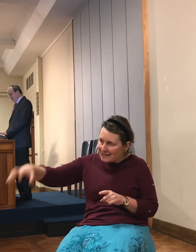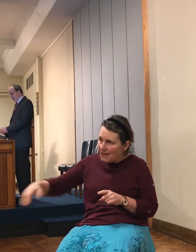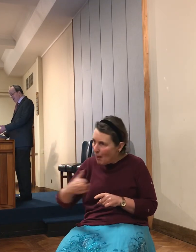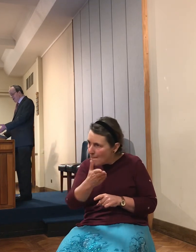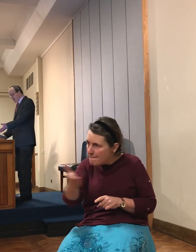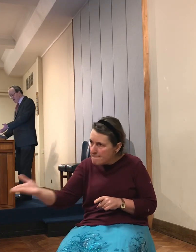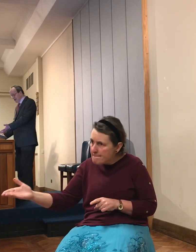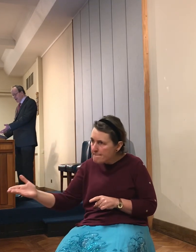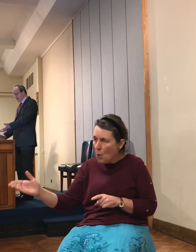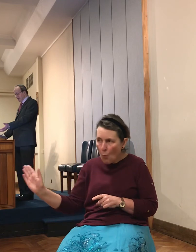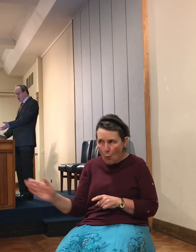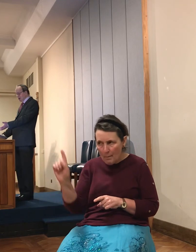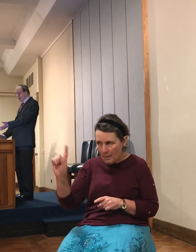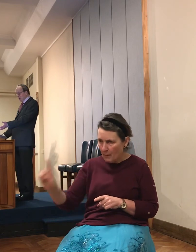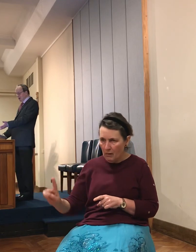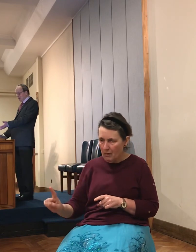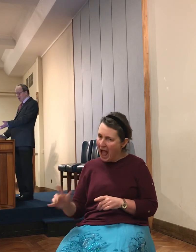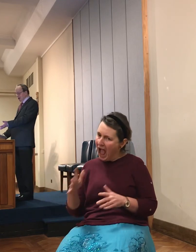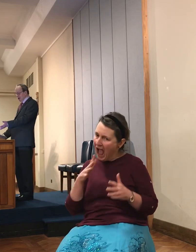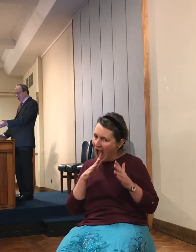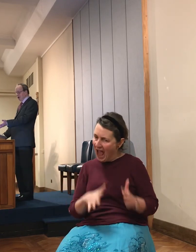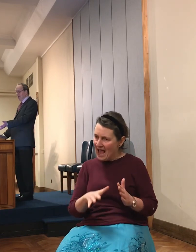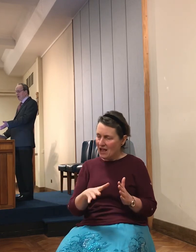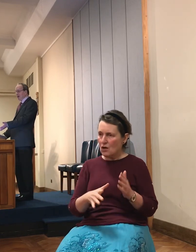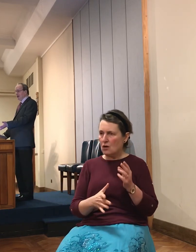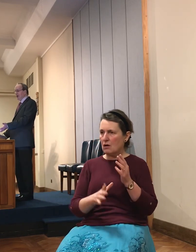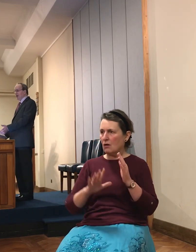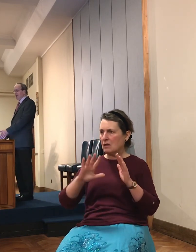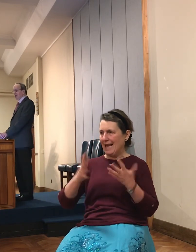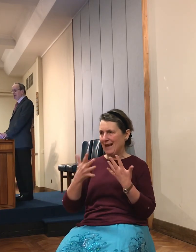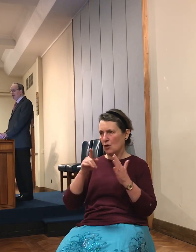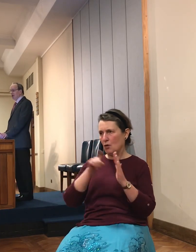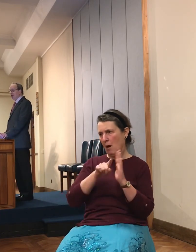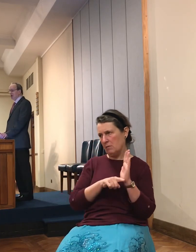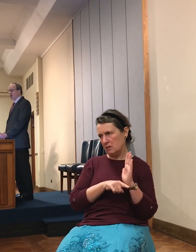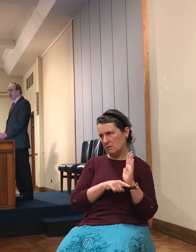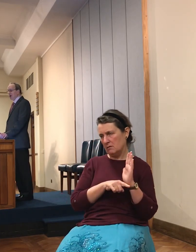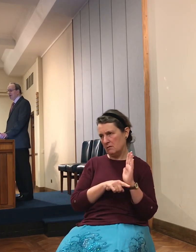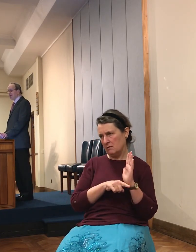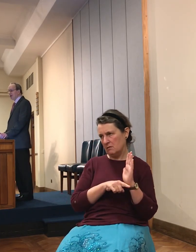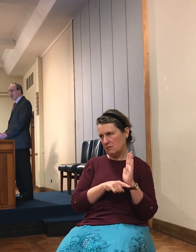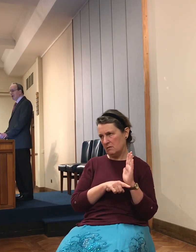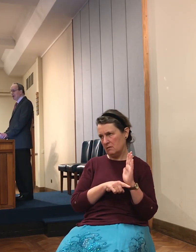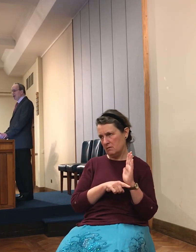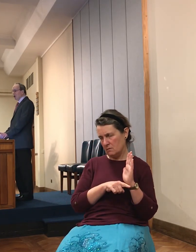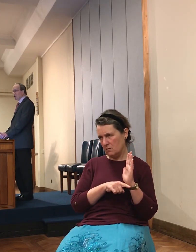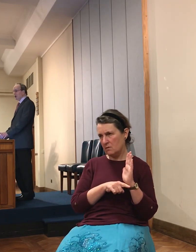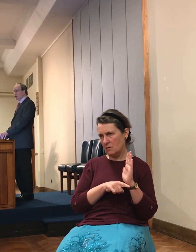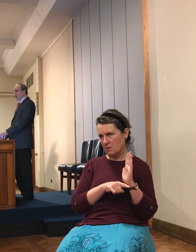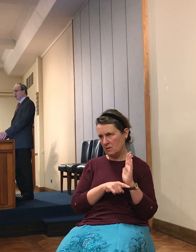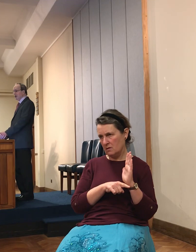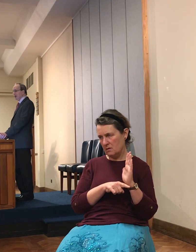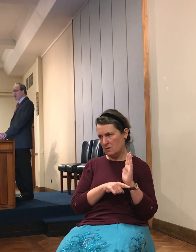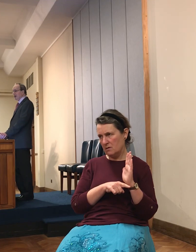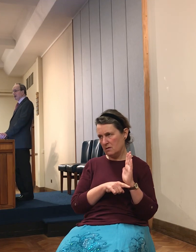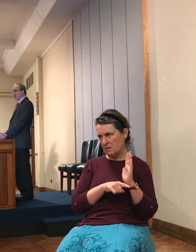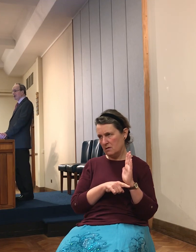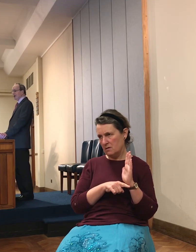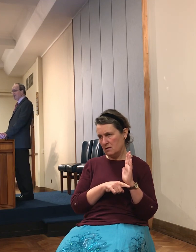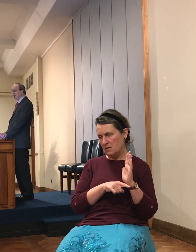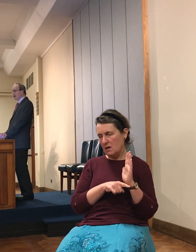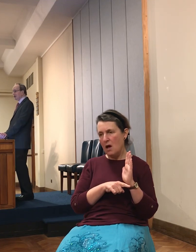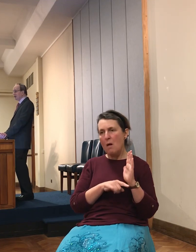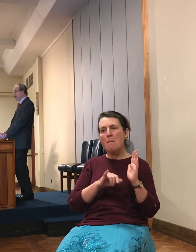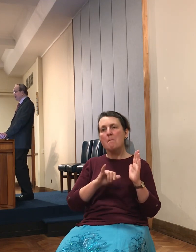It's obvious Joshua was not just driven by territorial conquest or he would have let the